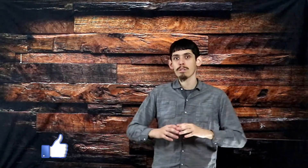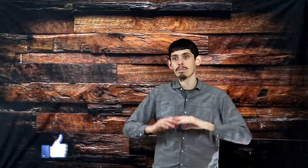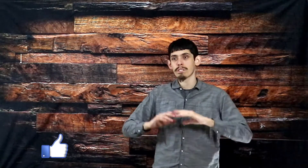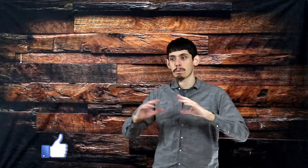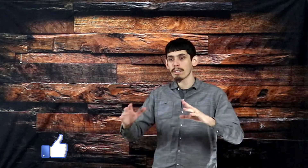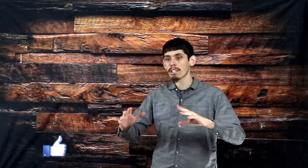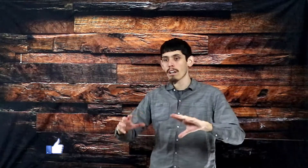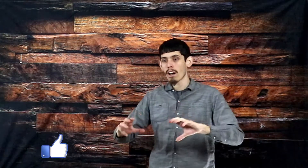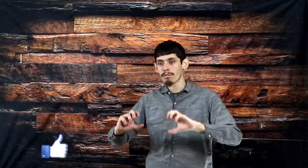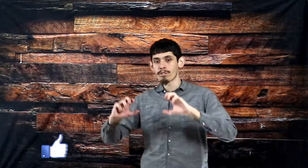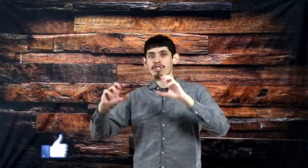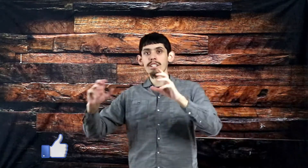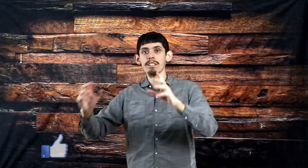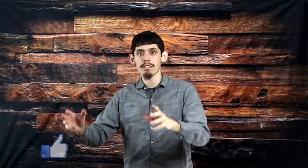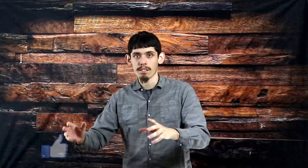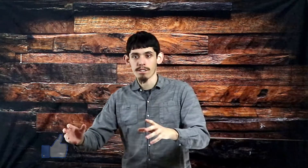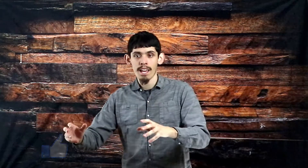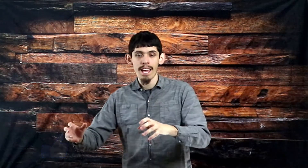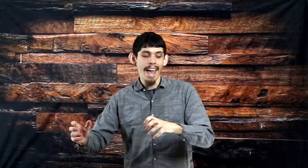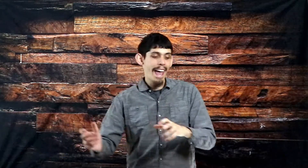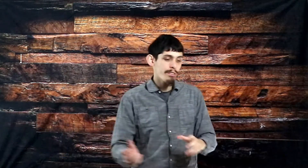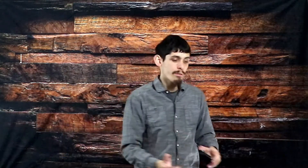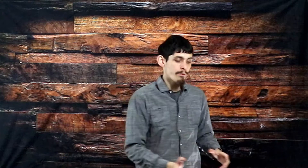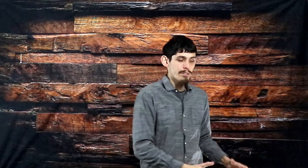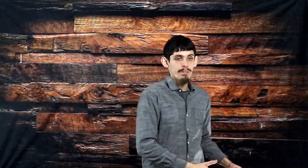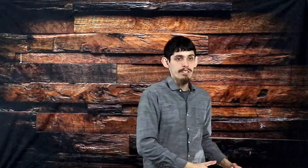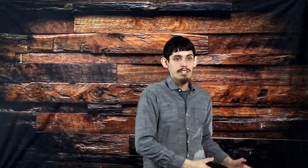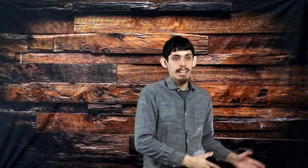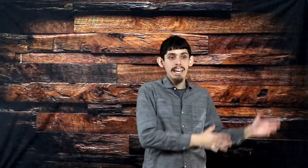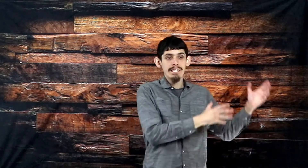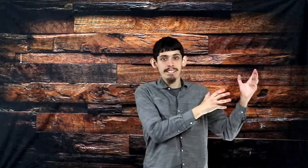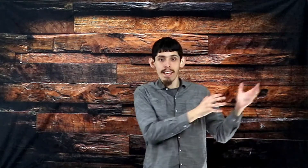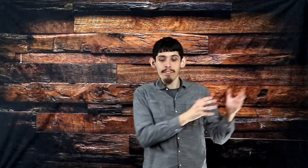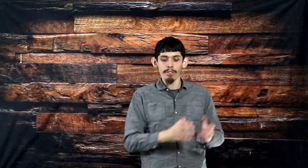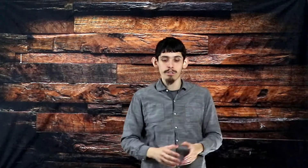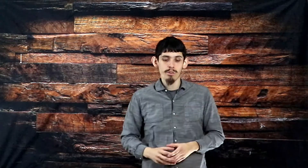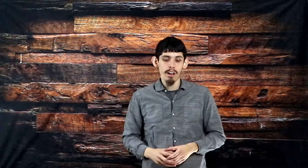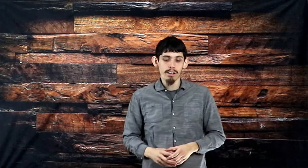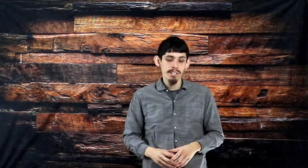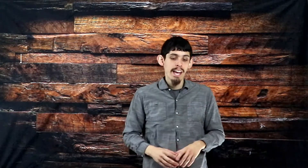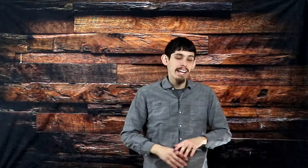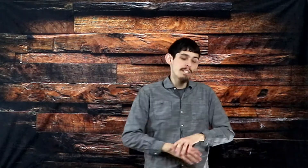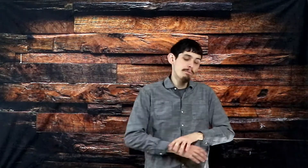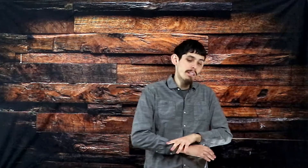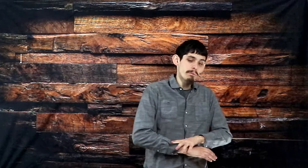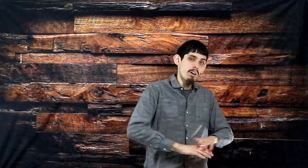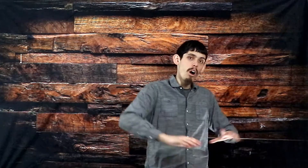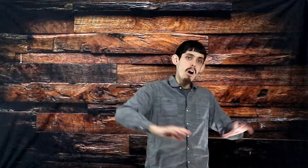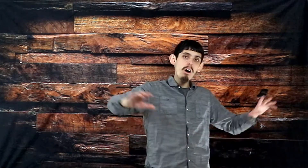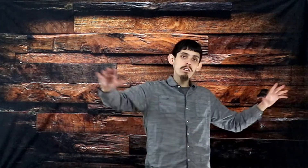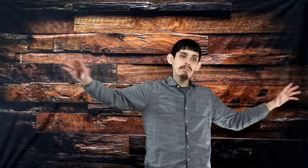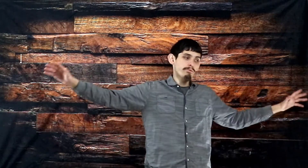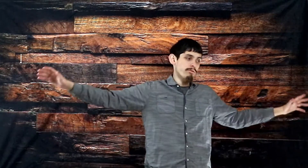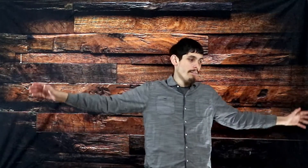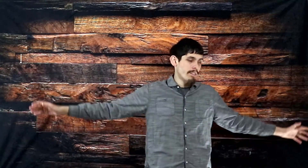was speaking of Jesus and the resurrection and His death on the cross. And he's speaking about all of the prophets